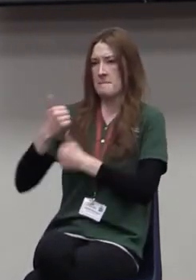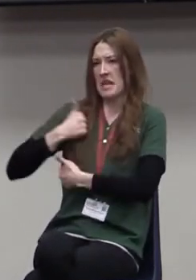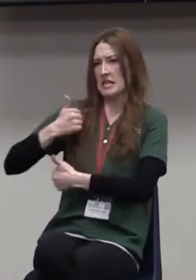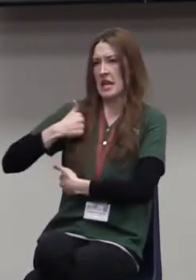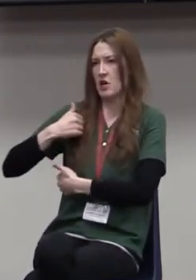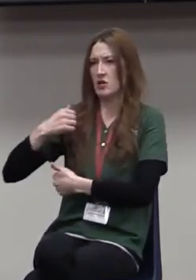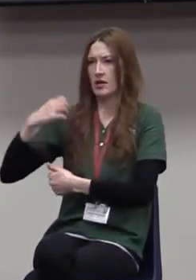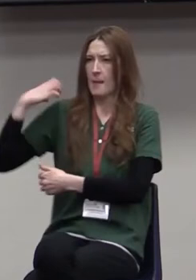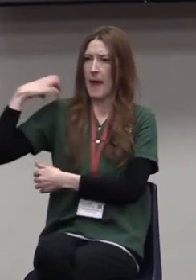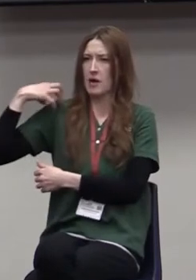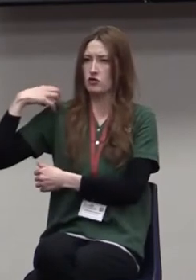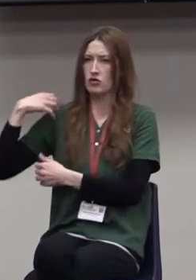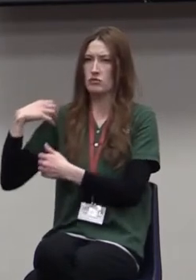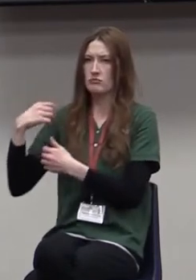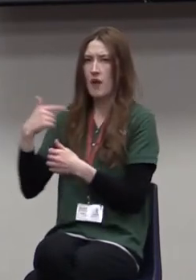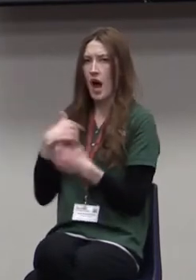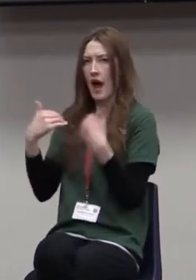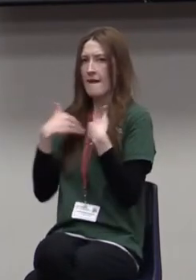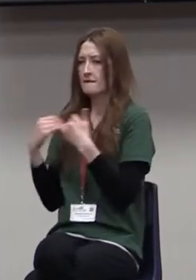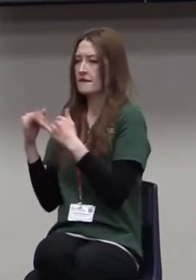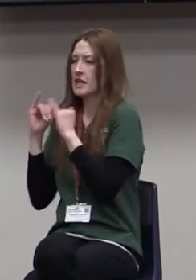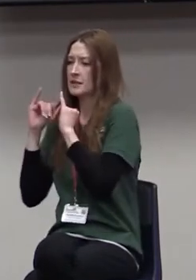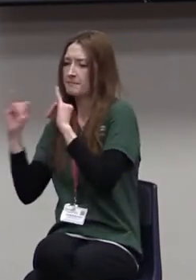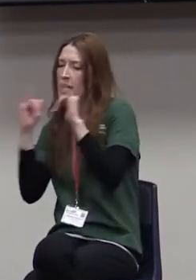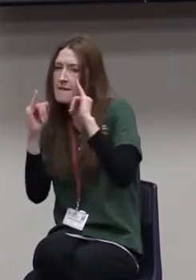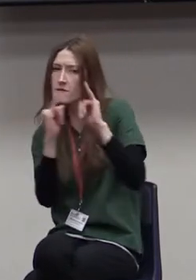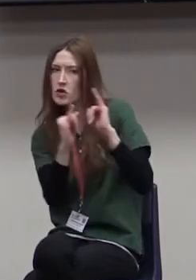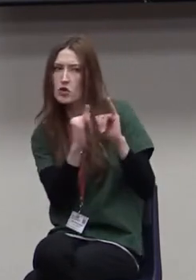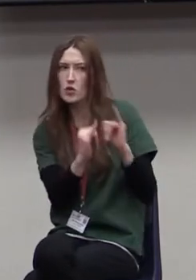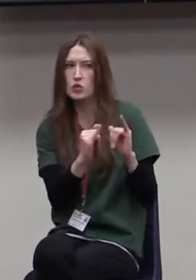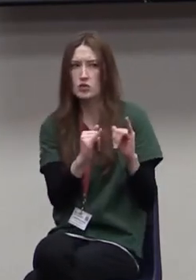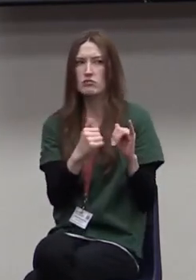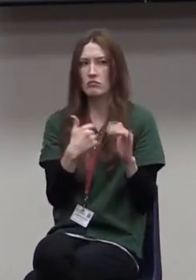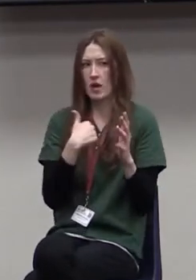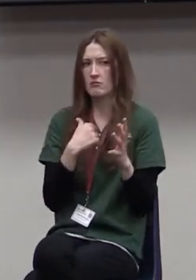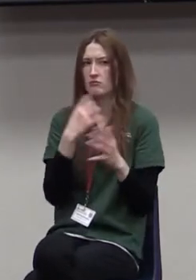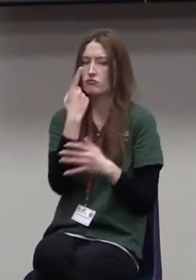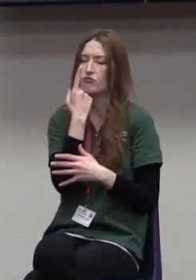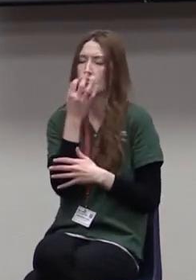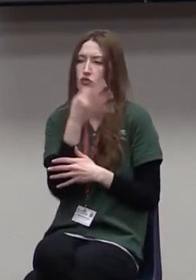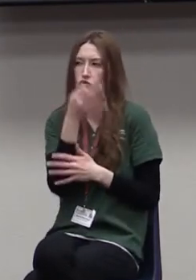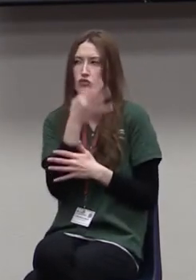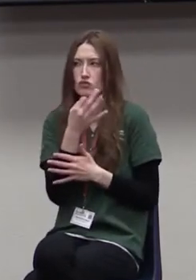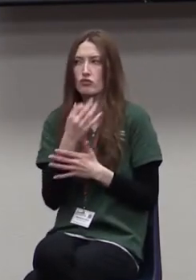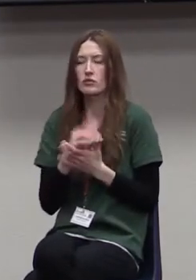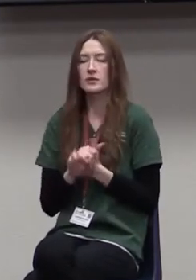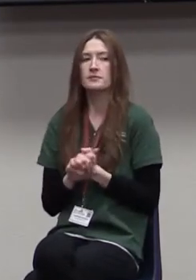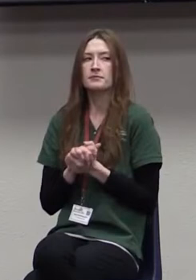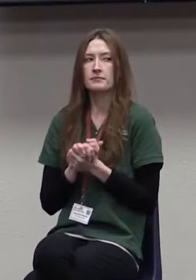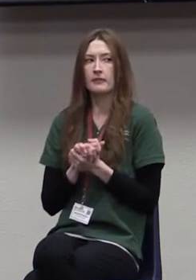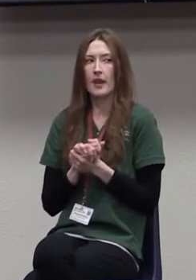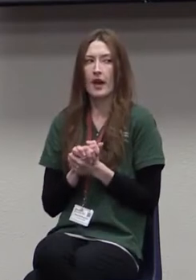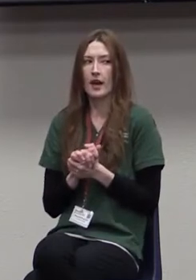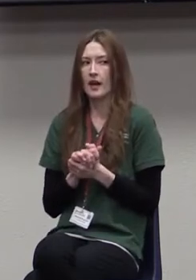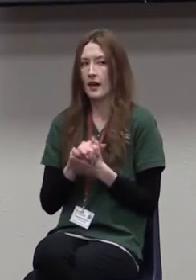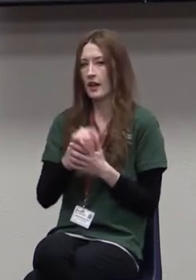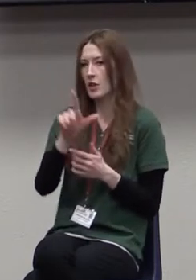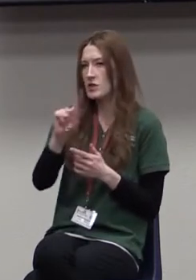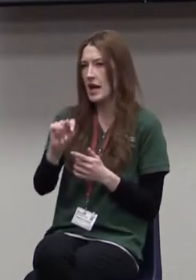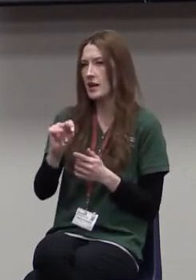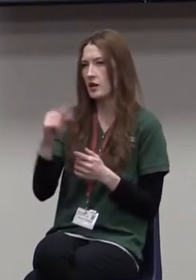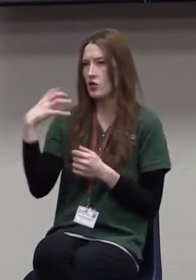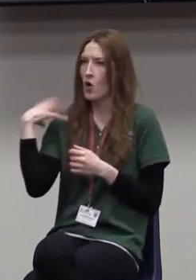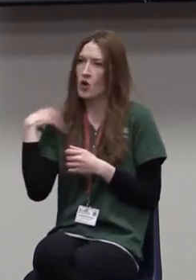commanders. And I have some interviews lined up that's going to help provide some information in regards to a couple of lieutenant colonels and some generals